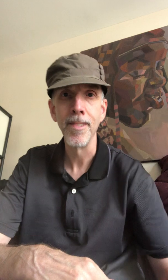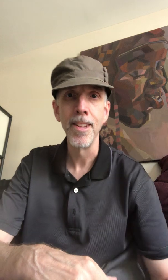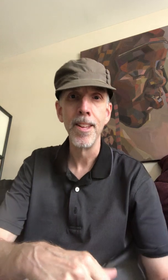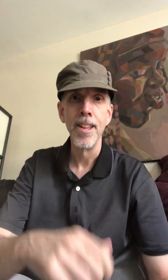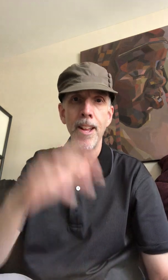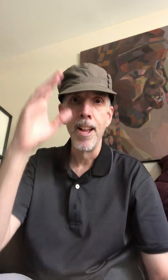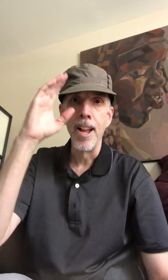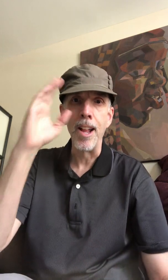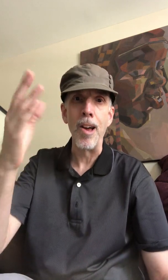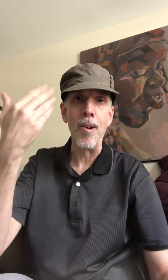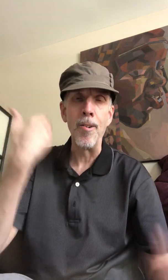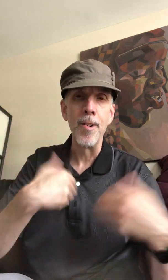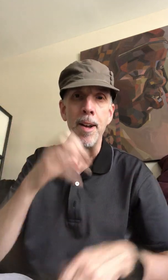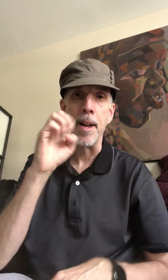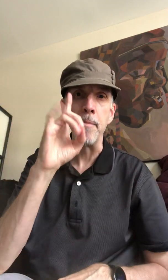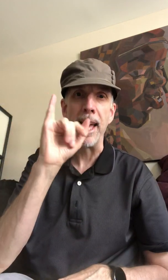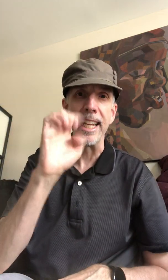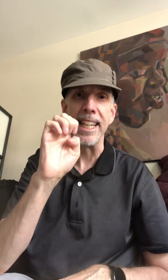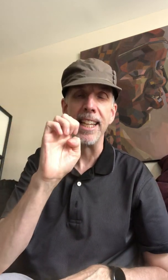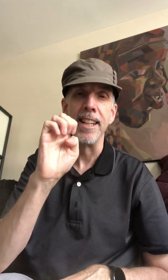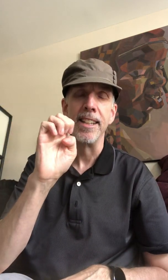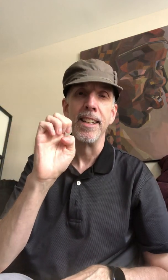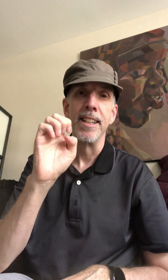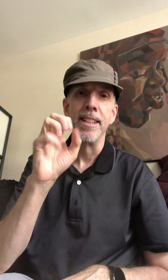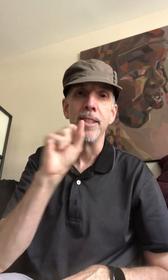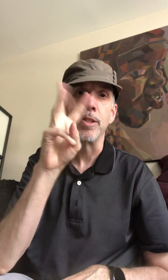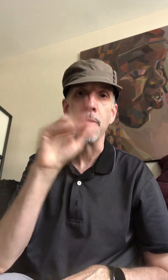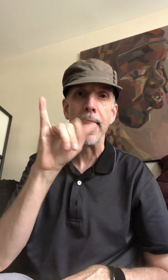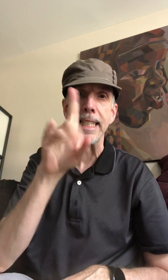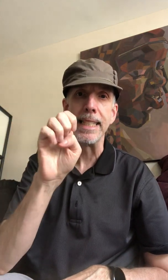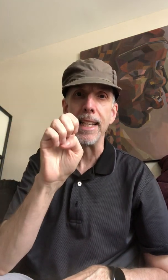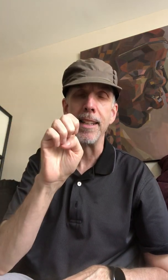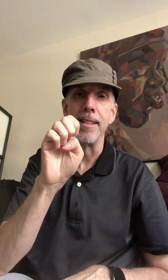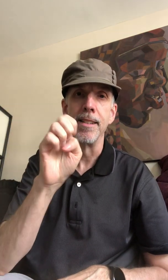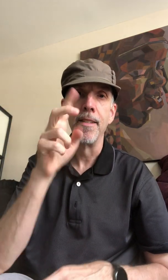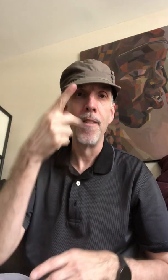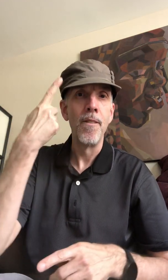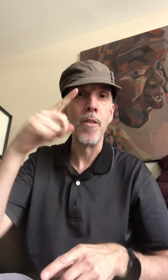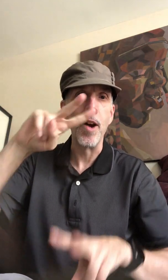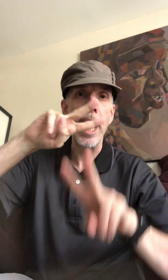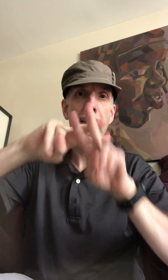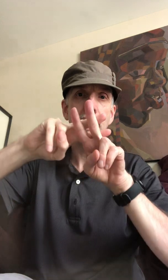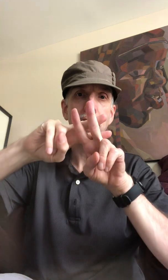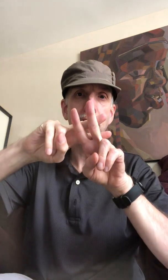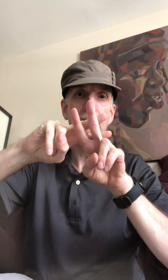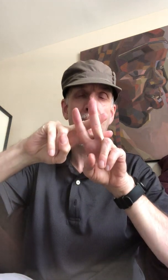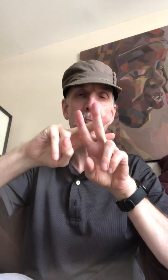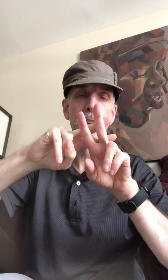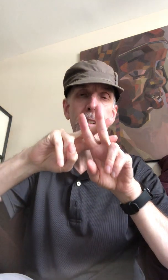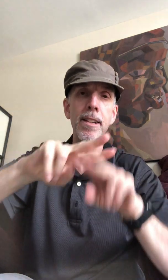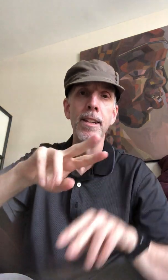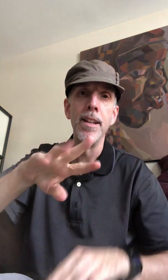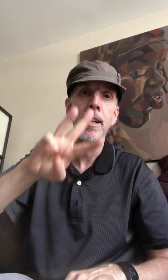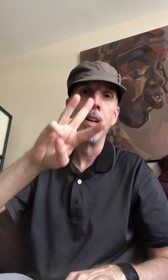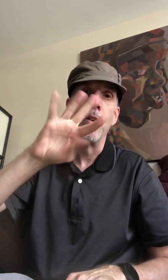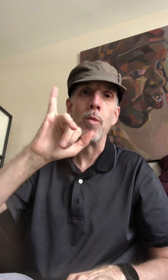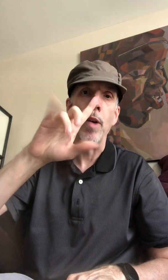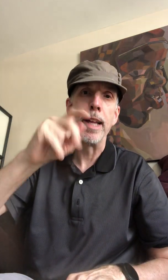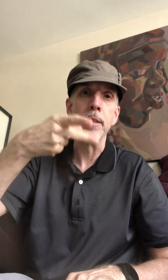Hello, I'm Eddie Swayze for hashtag wild